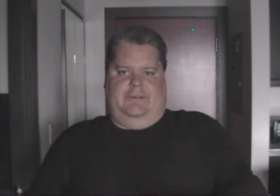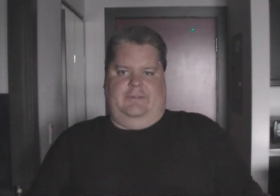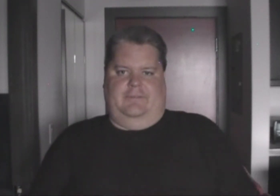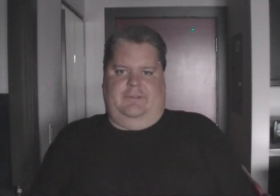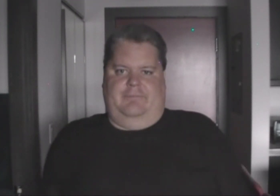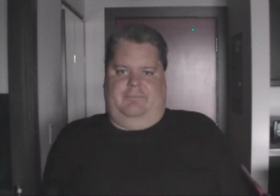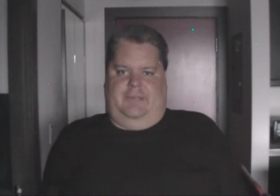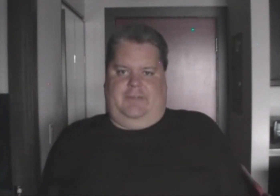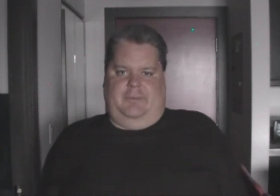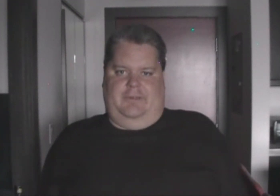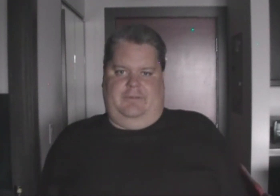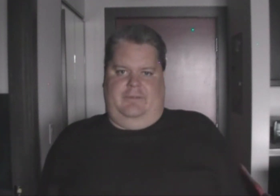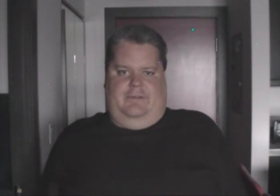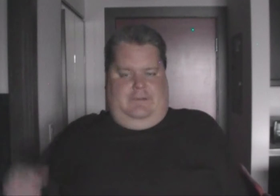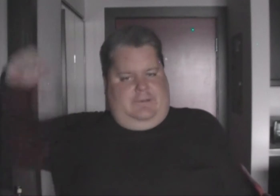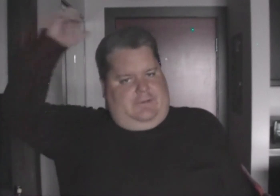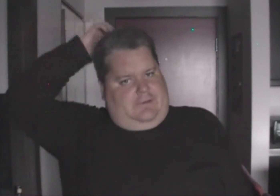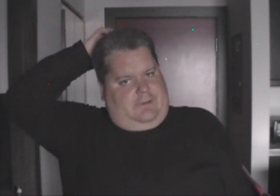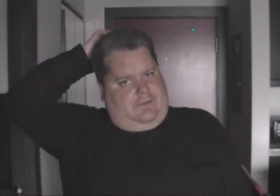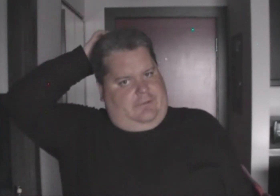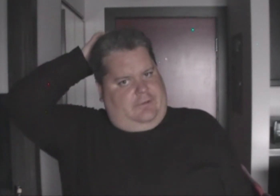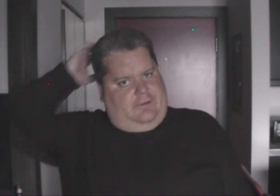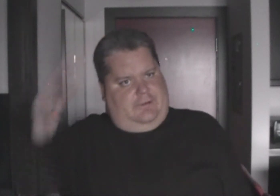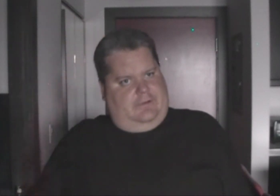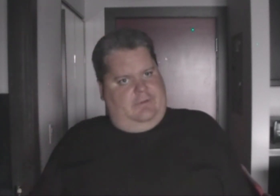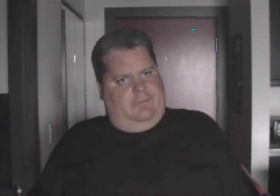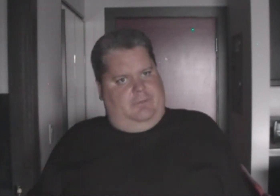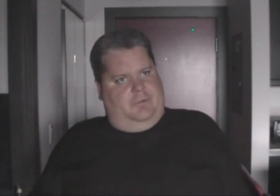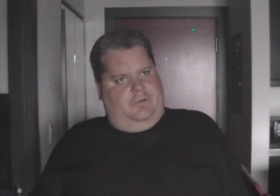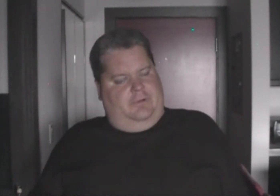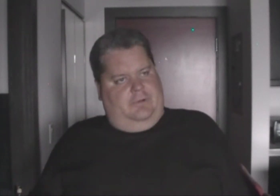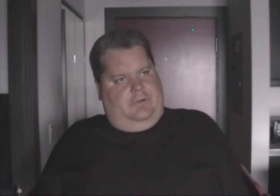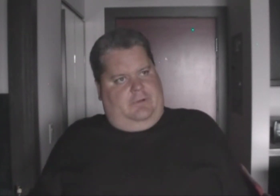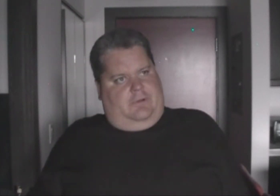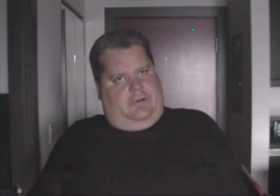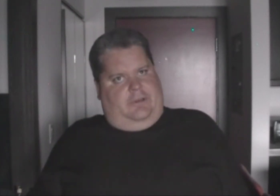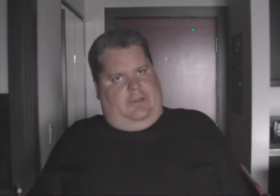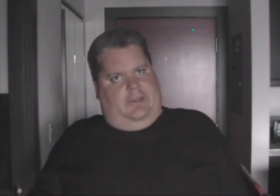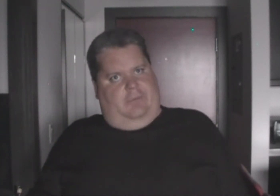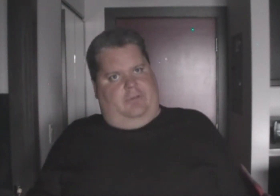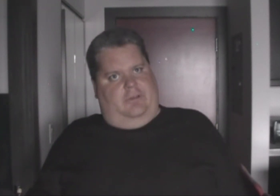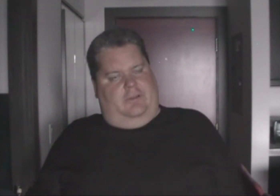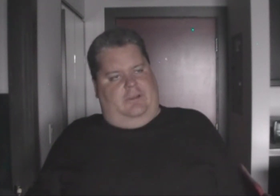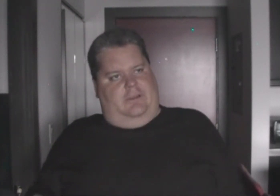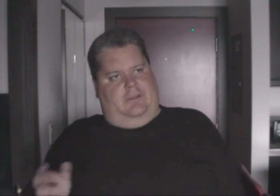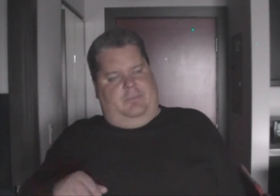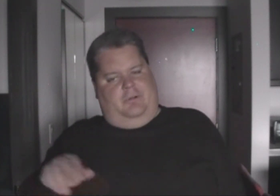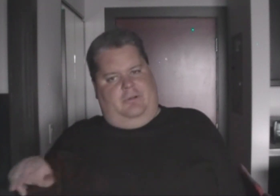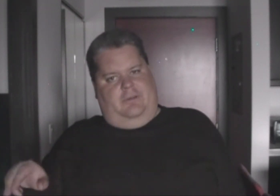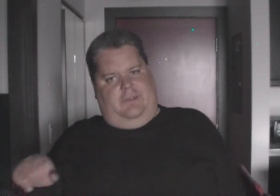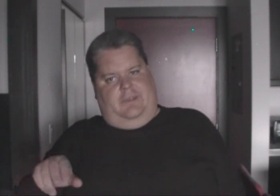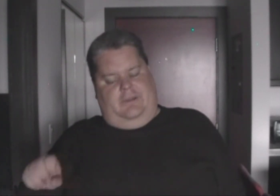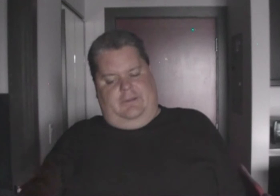yeah, I mean, Pac-Man and another, uh, remember arcade games, though, like that they ported on the, uh,